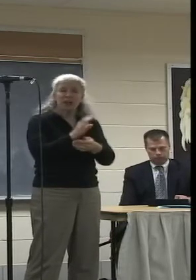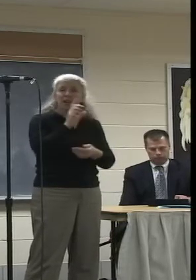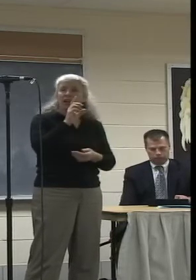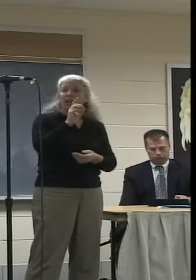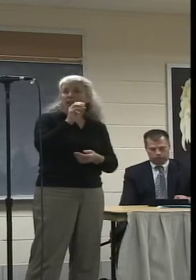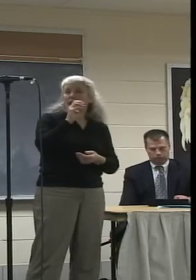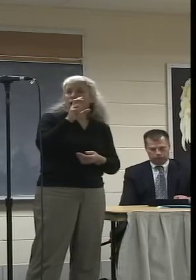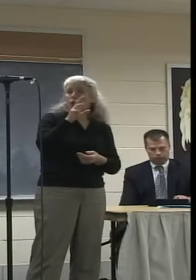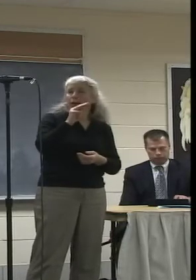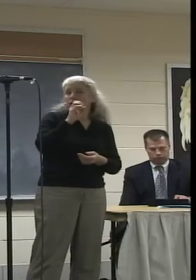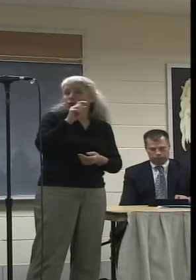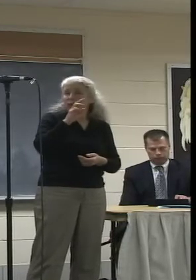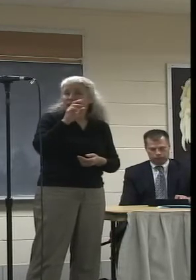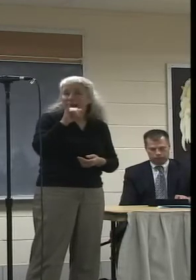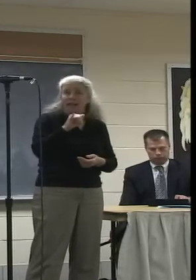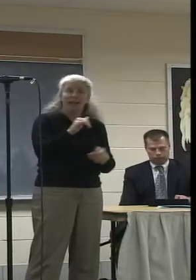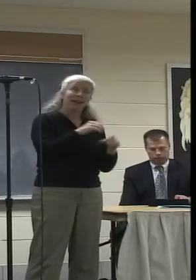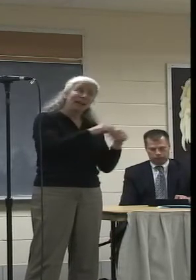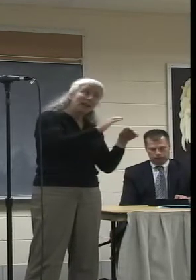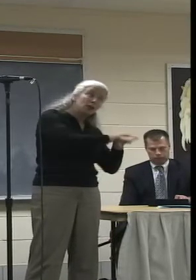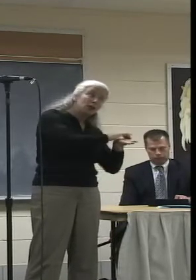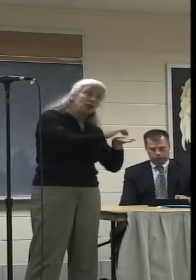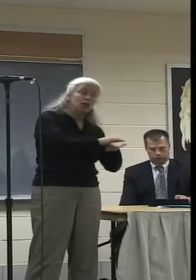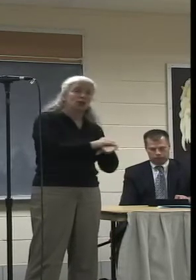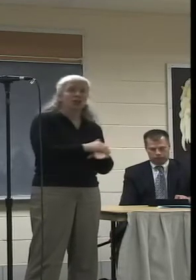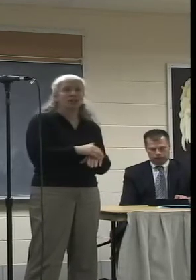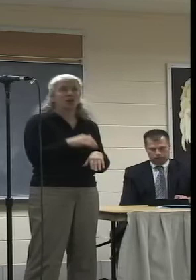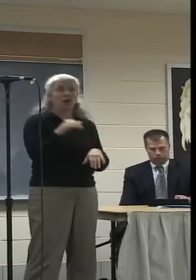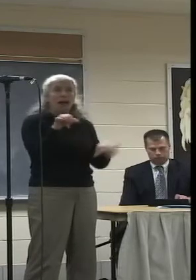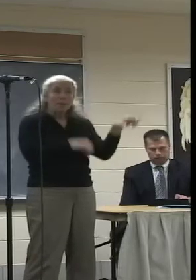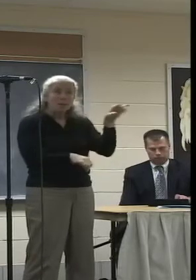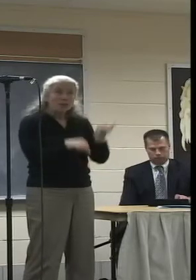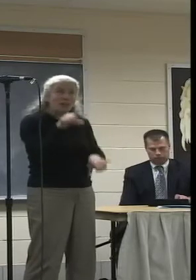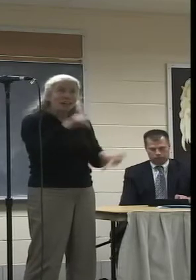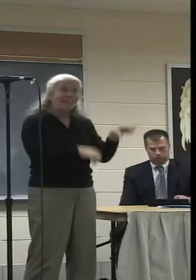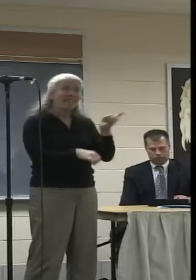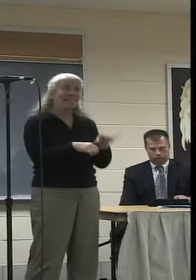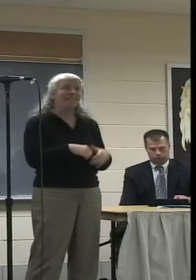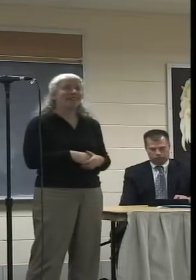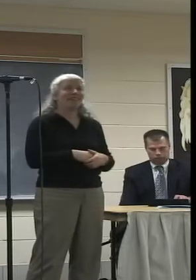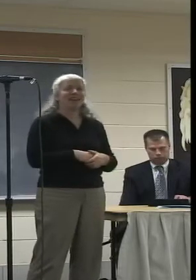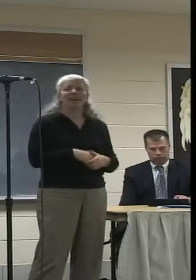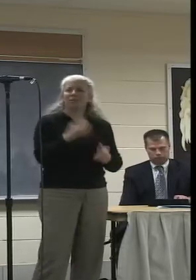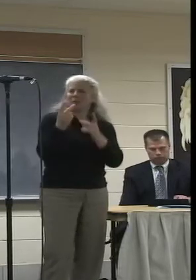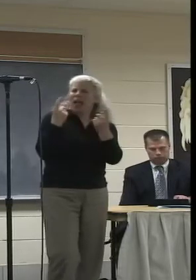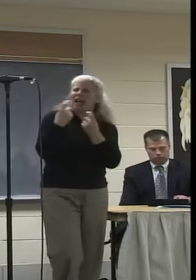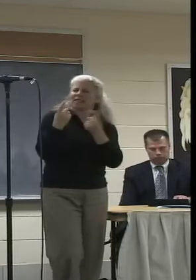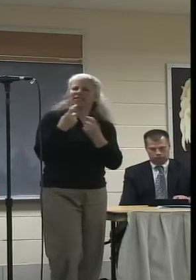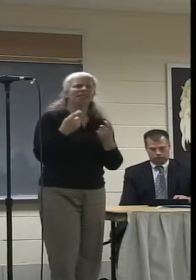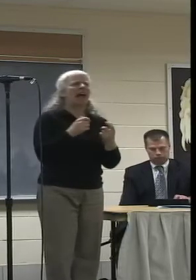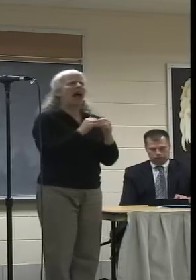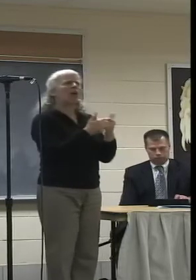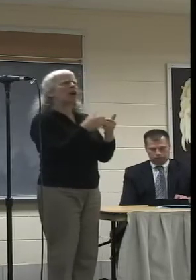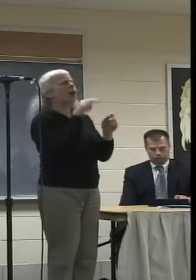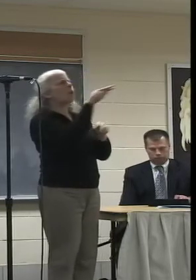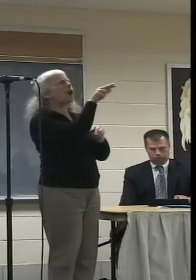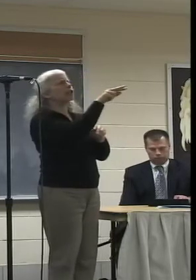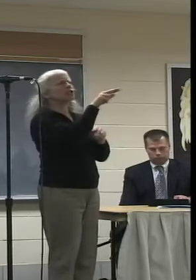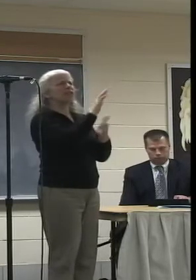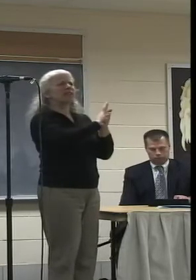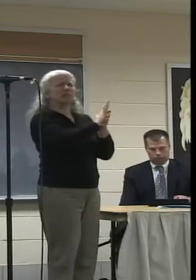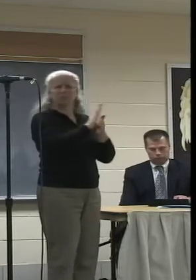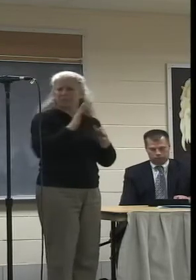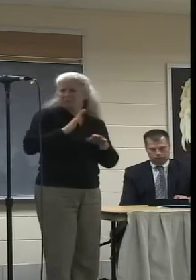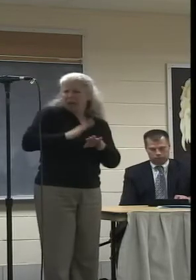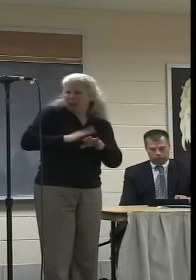the English films, the chemistry films. They ask me, they say, hey, how can I watch these films? Oh, well, they're